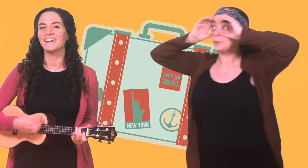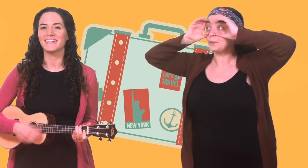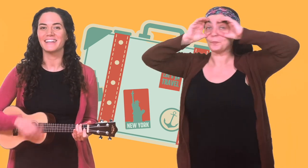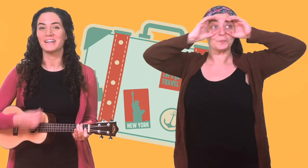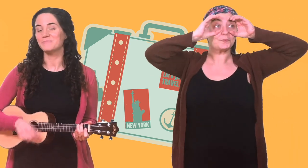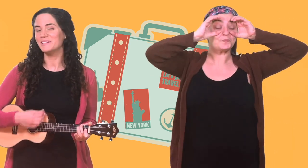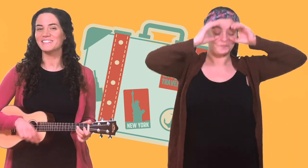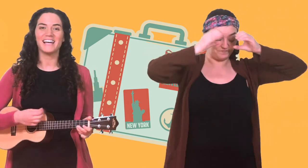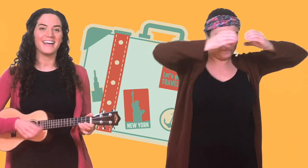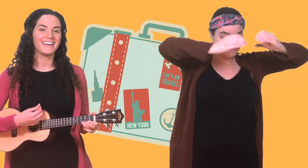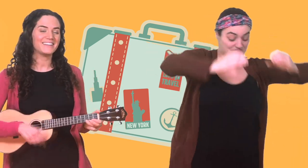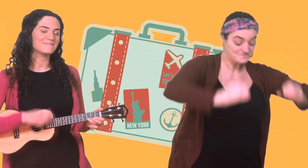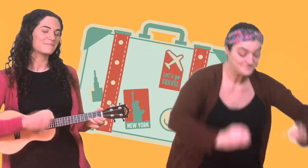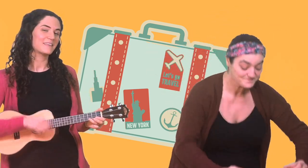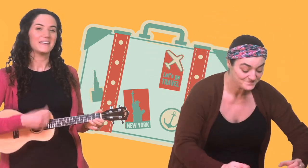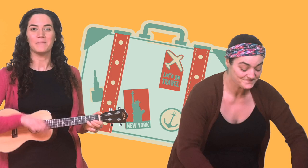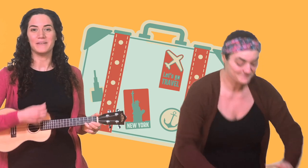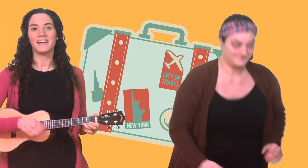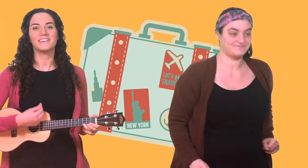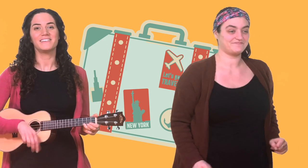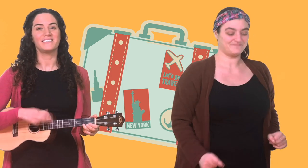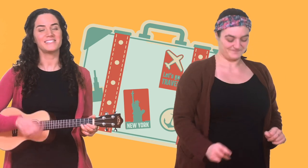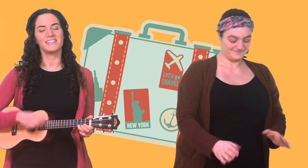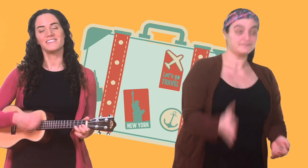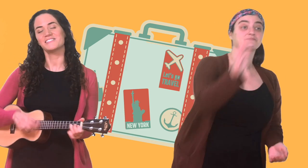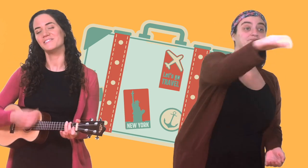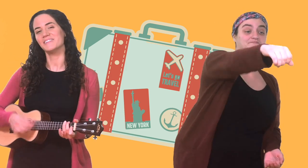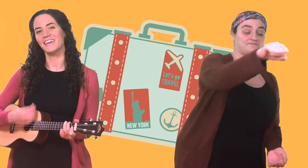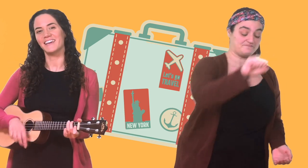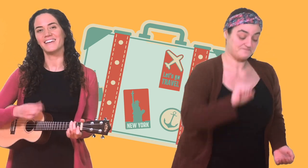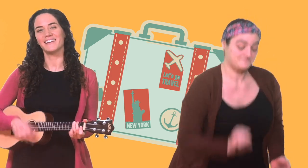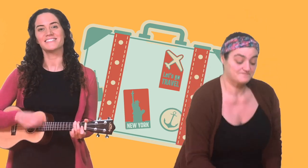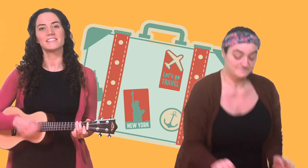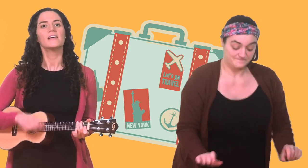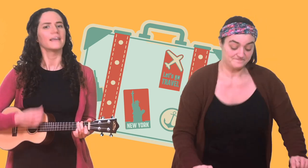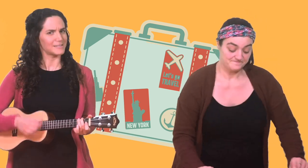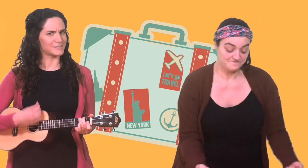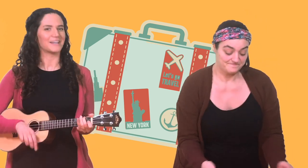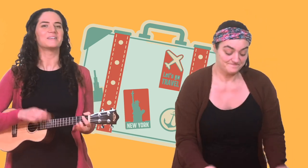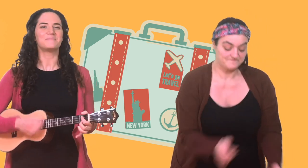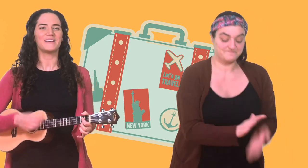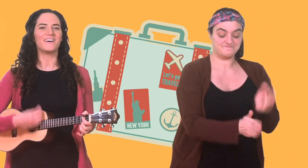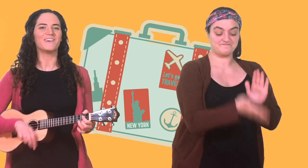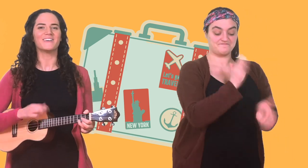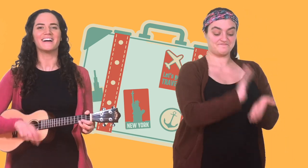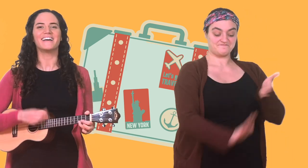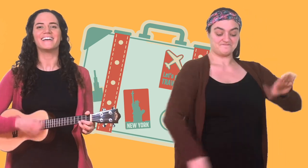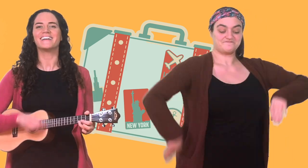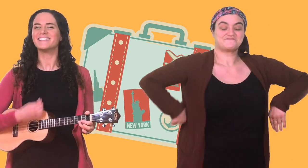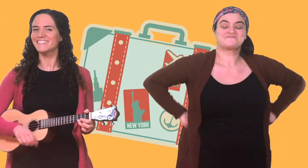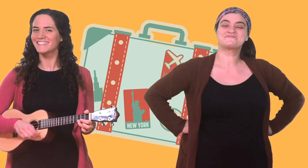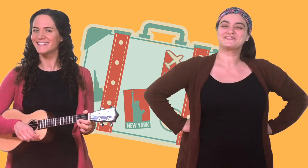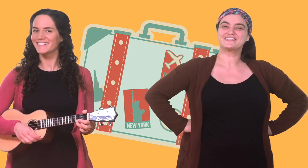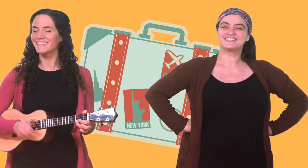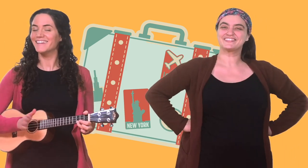Pack it up real tight. Binoculars in our suitcase. It's gonna be alright.